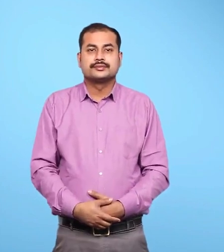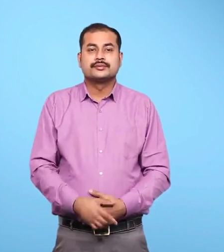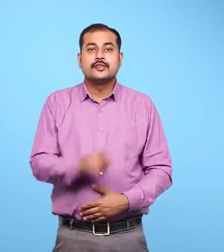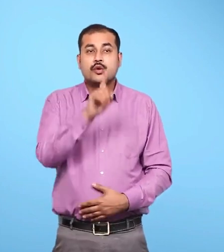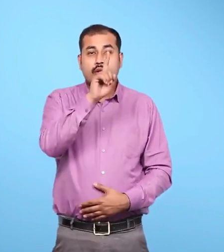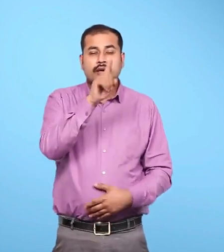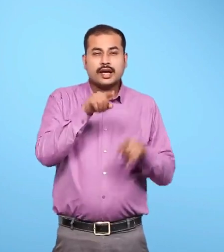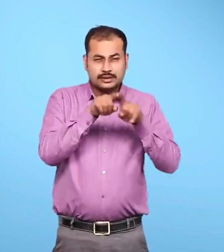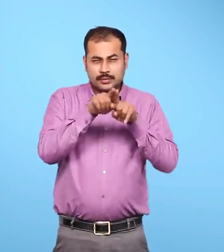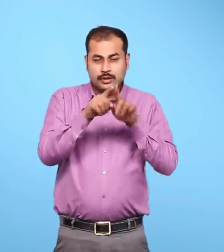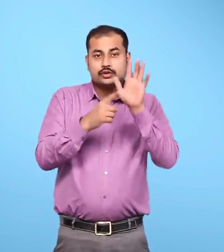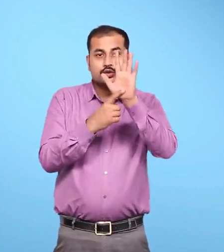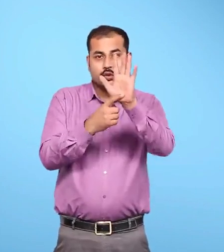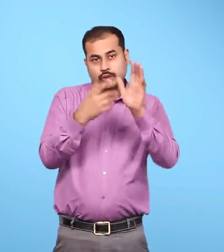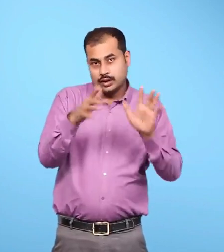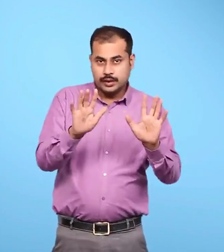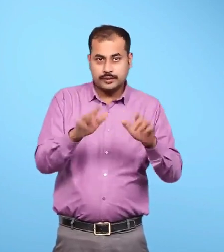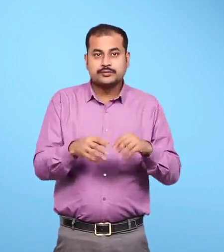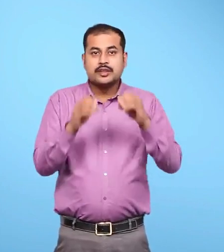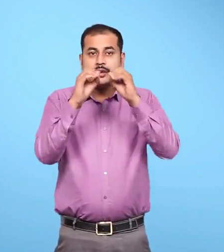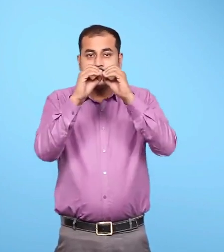One is being done for you. Bruise